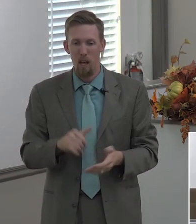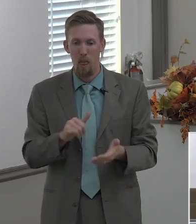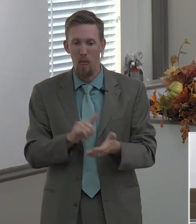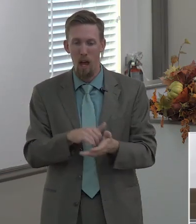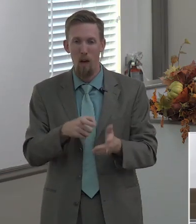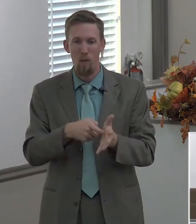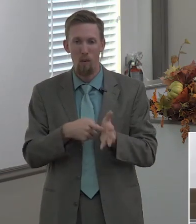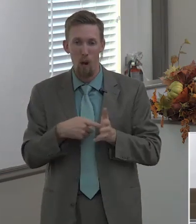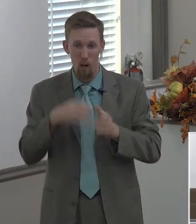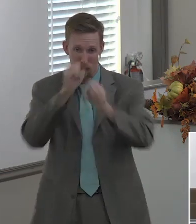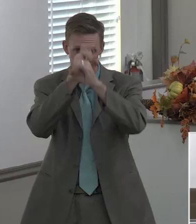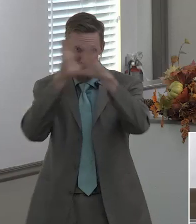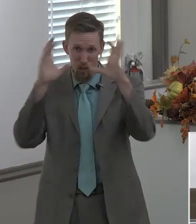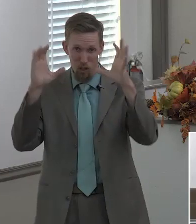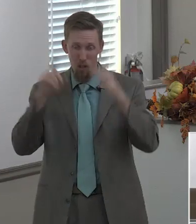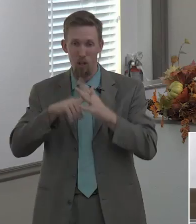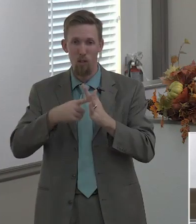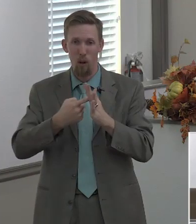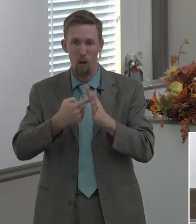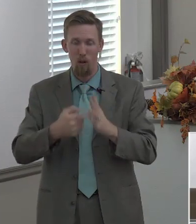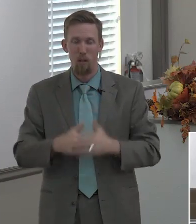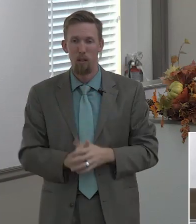and that takes vision